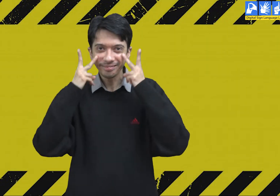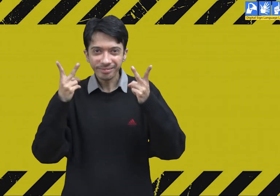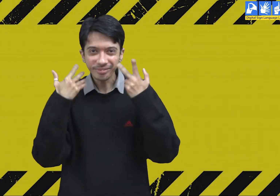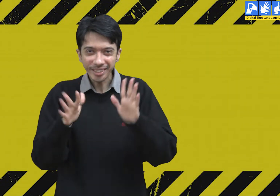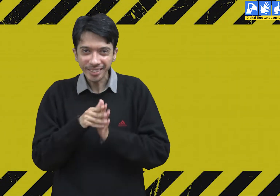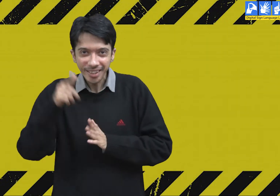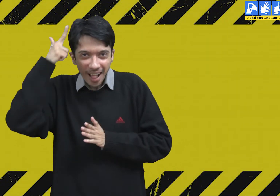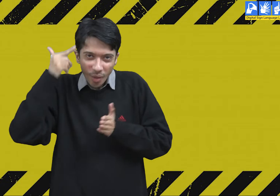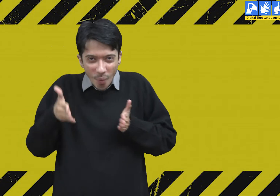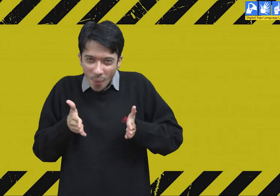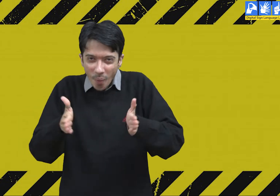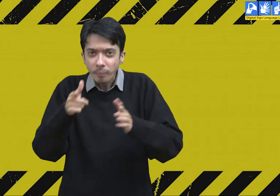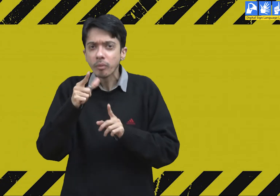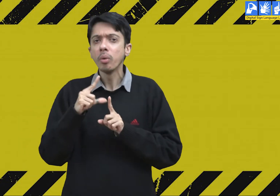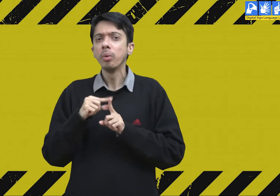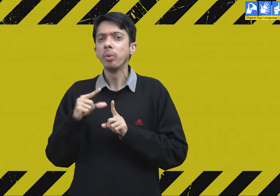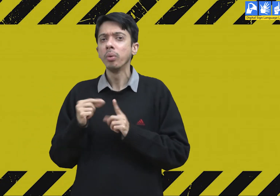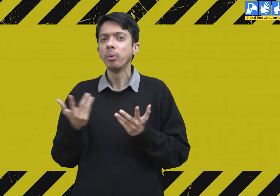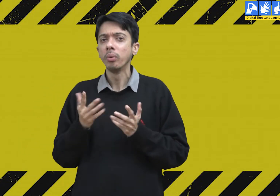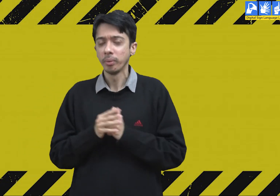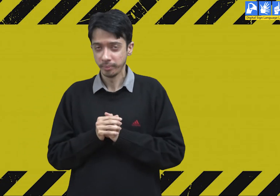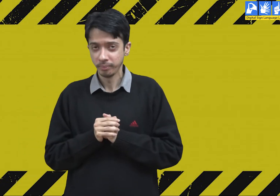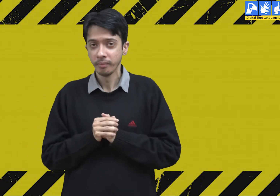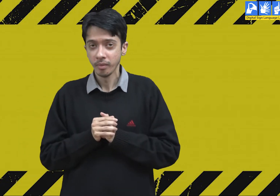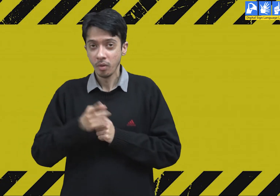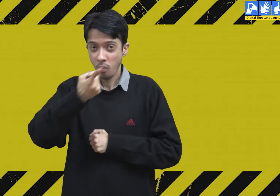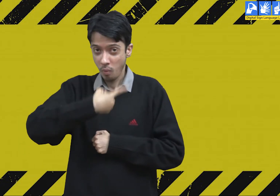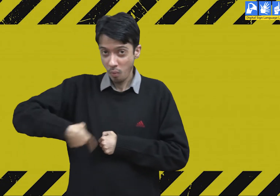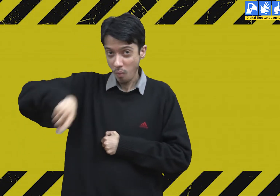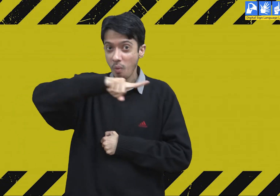Did you see that? Now we will discuss the safety rules that we should follow on the road.